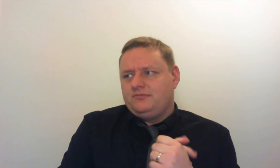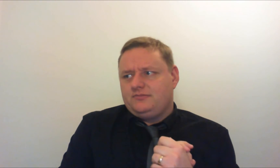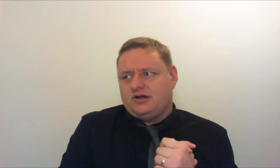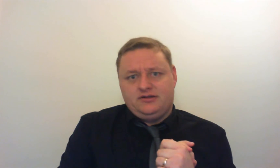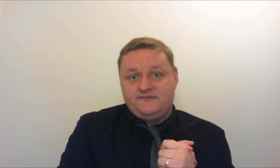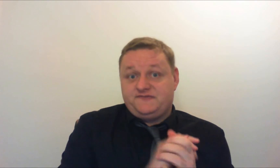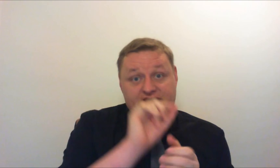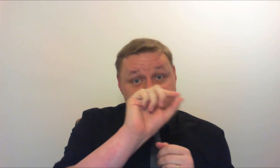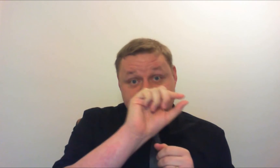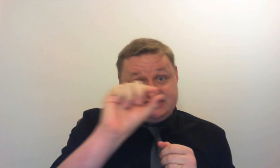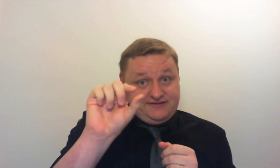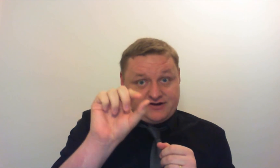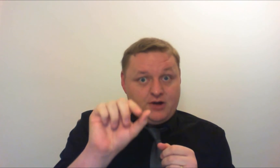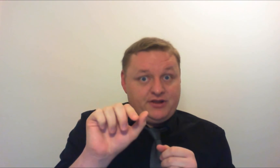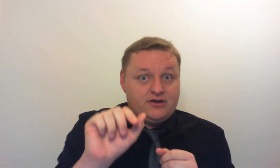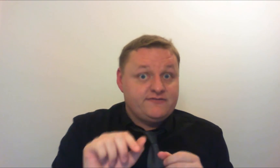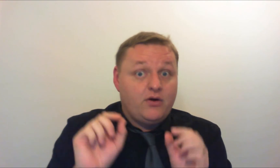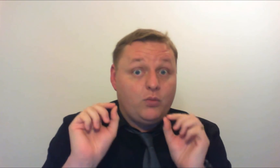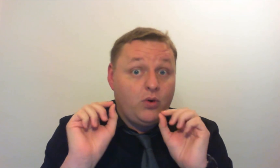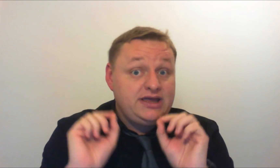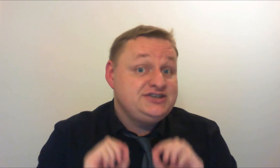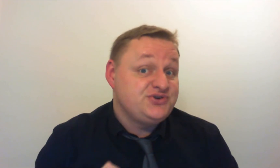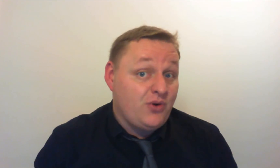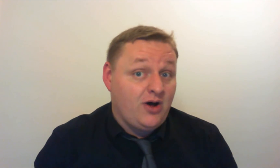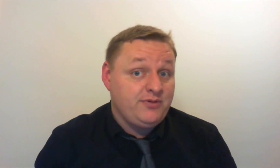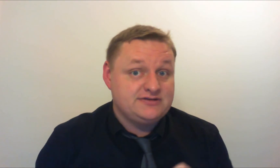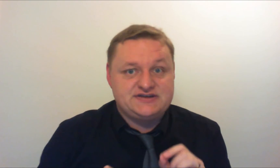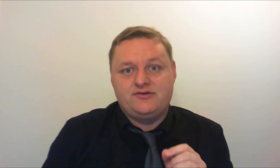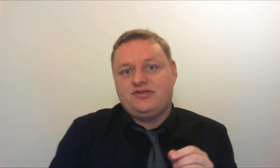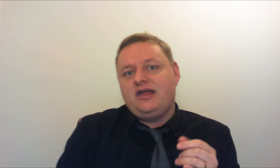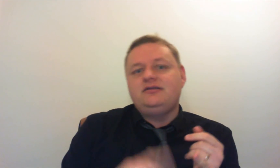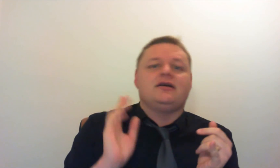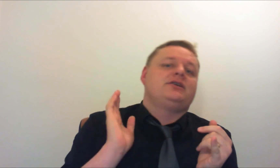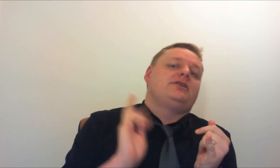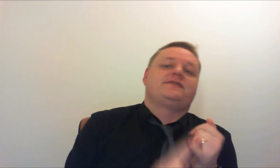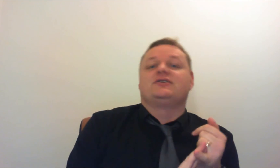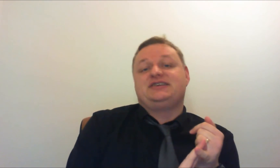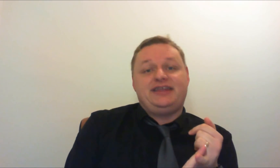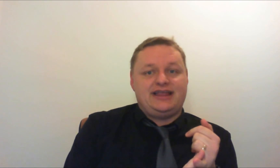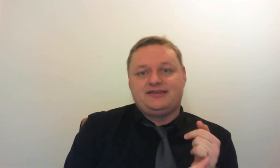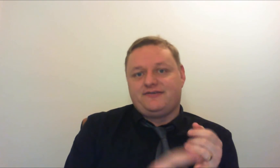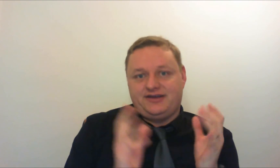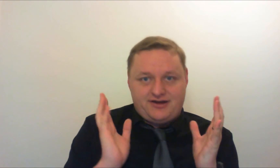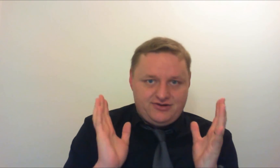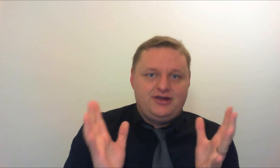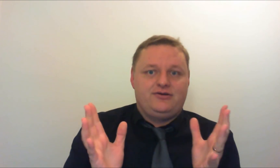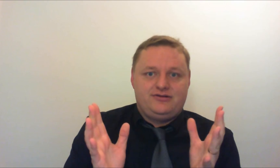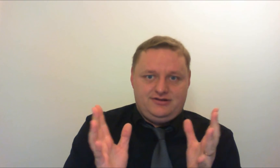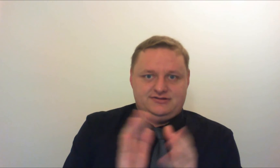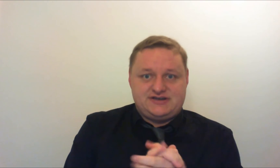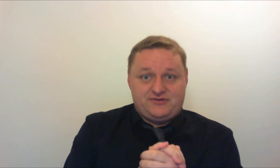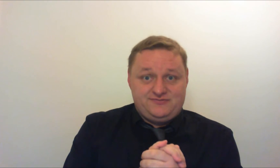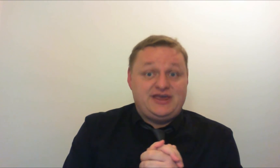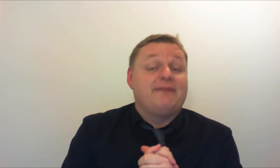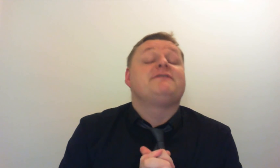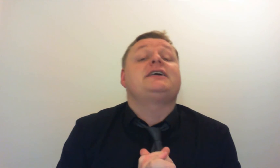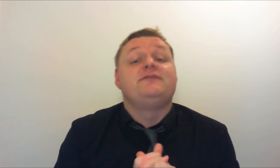I'd love if you just leave a comment of what is your hobby so then I know you've got to the end of the video so